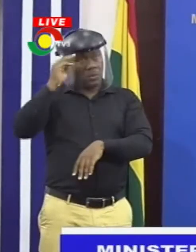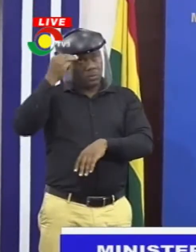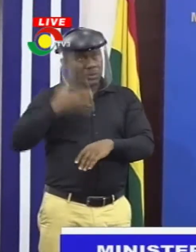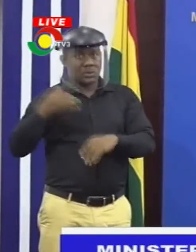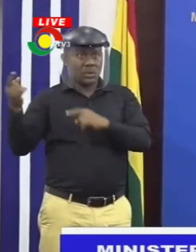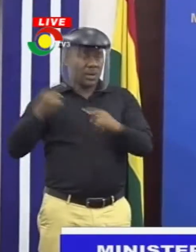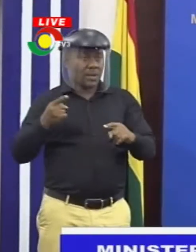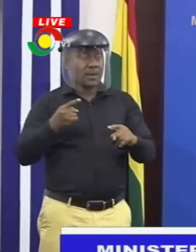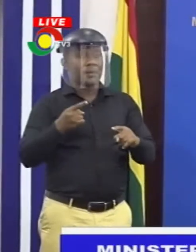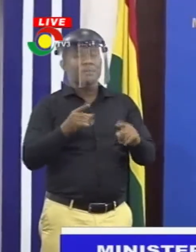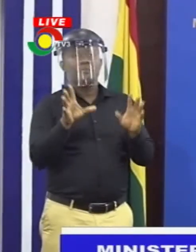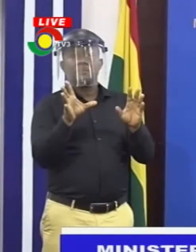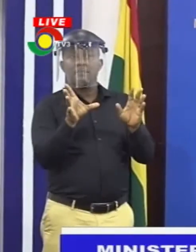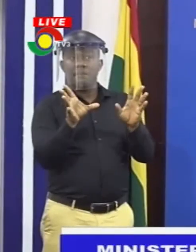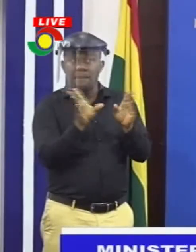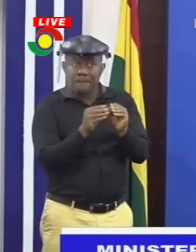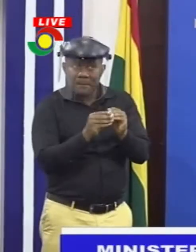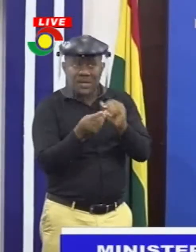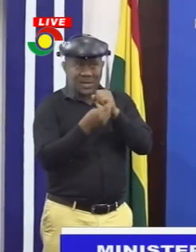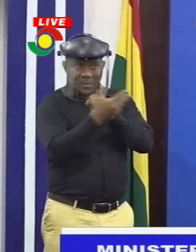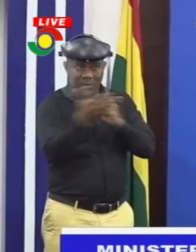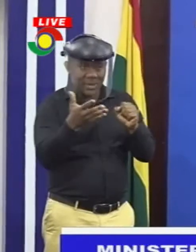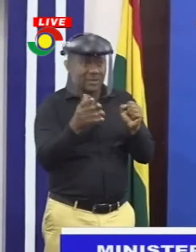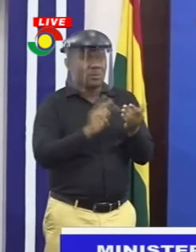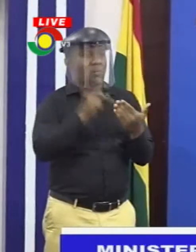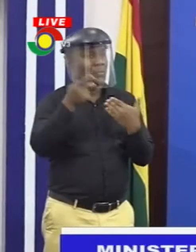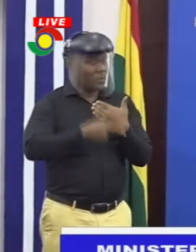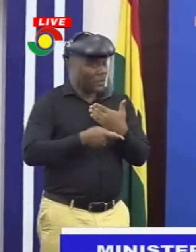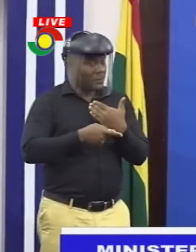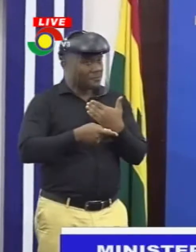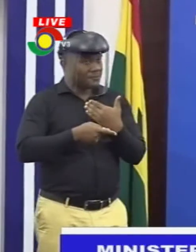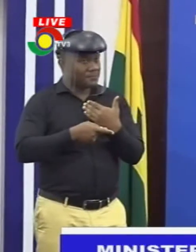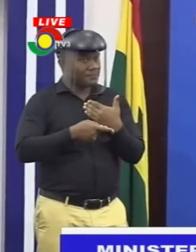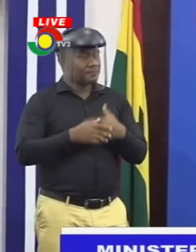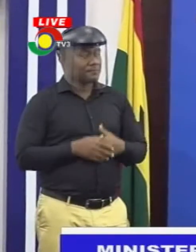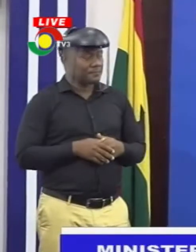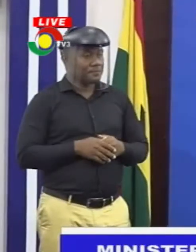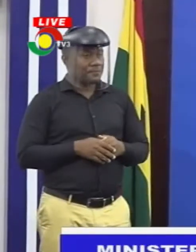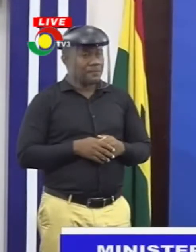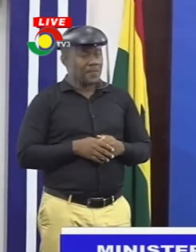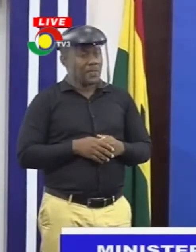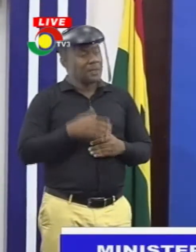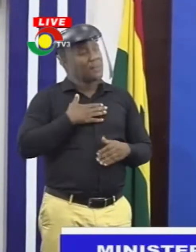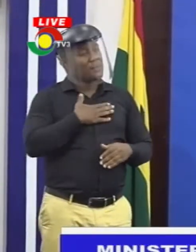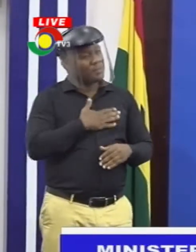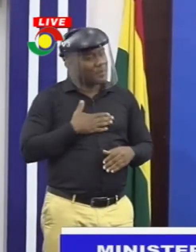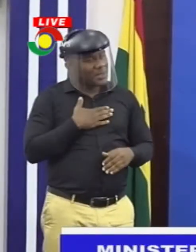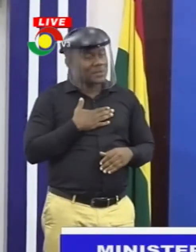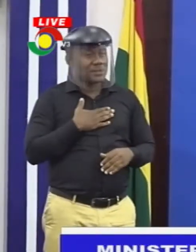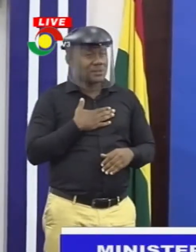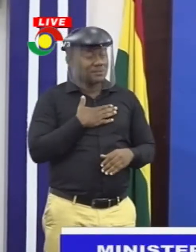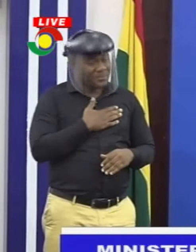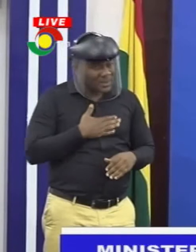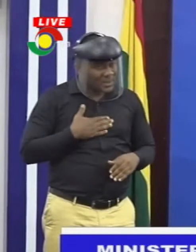for the resumption of the Meet the Press series. We thank you very much for your support and your time. As the president mentioned on Sunday, please let us not relent